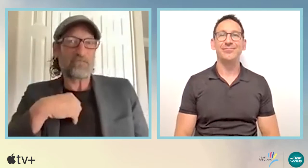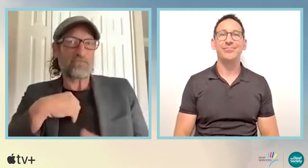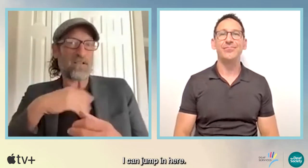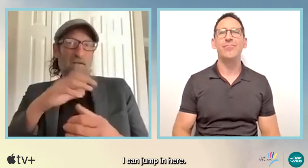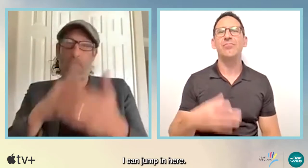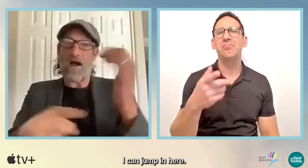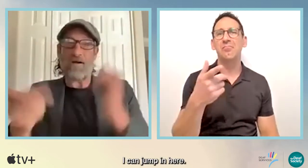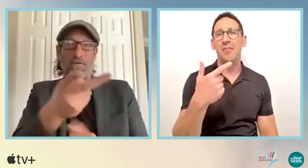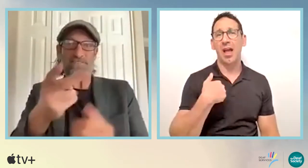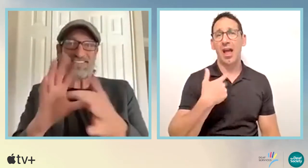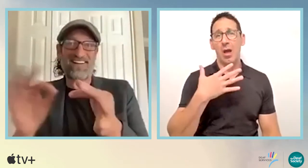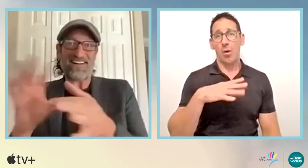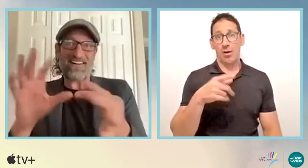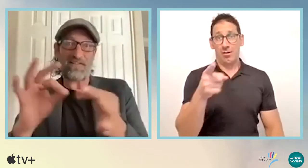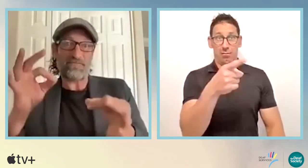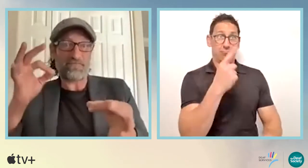I can jump in here.